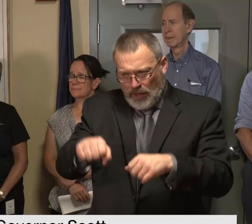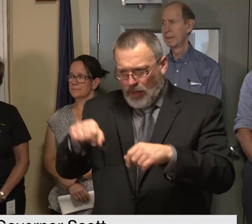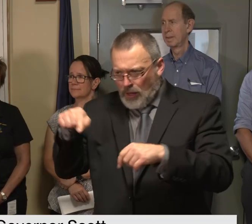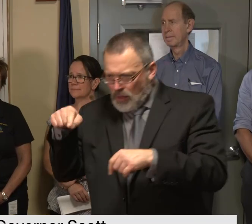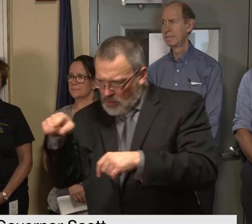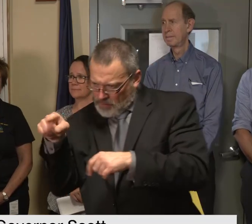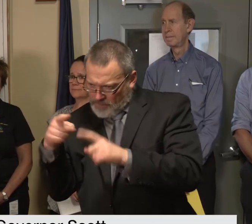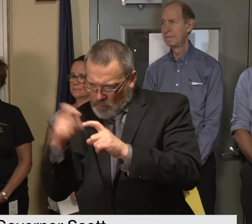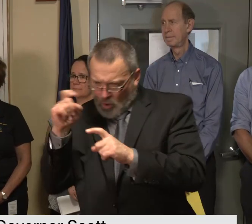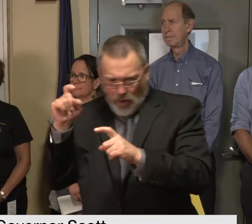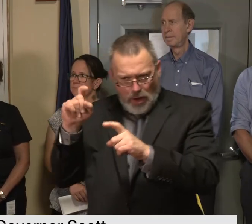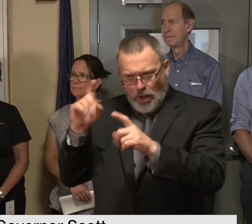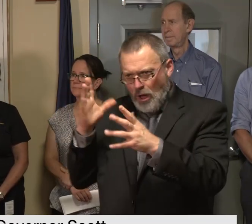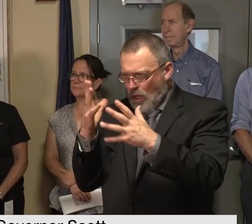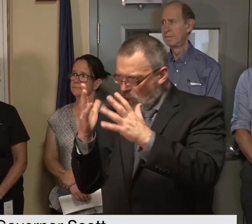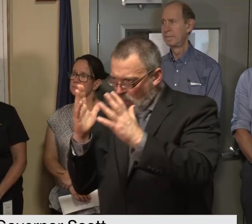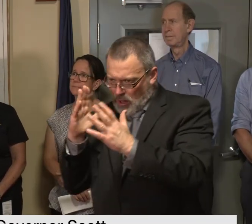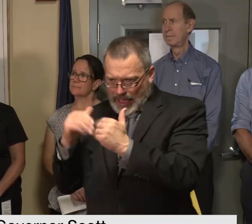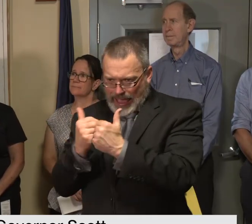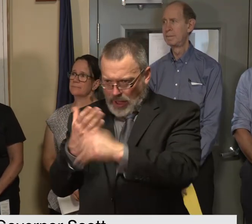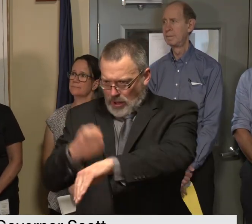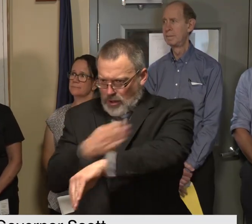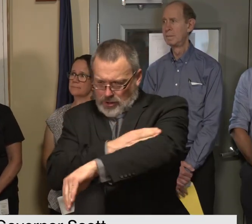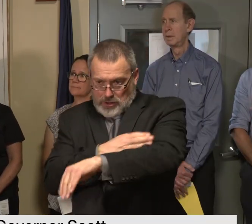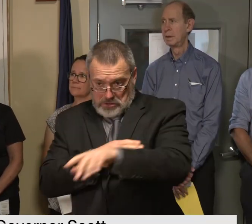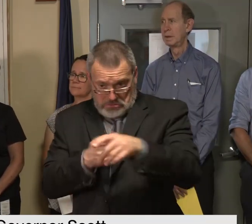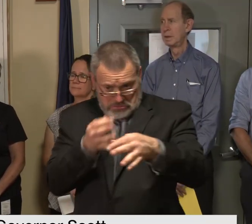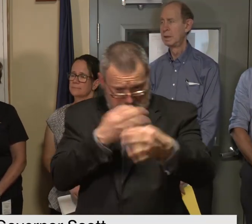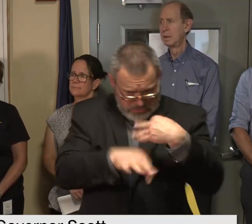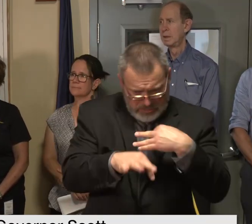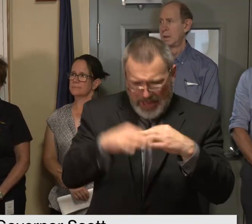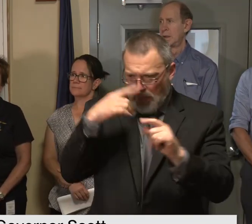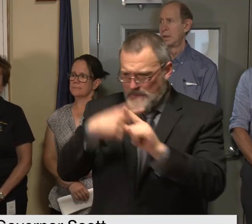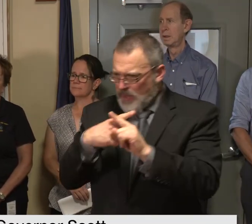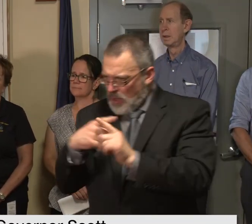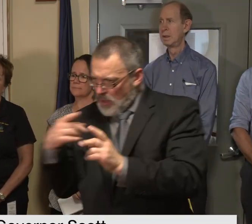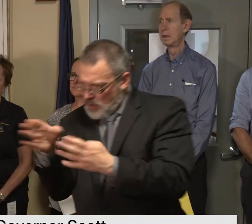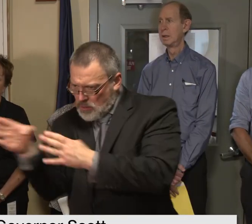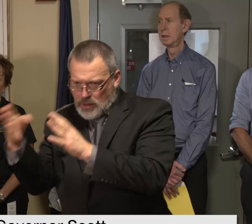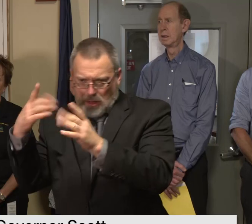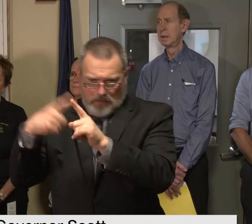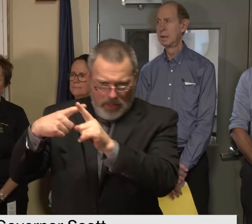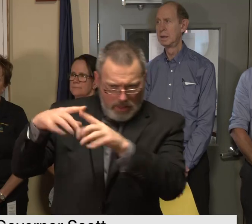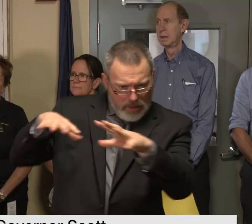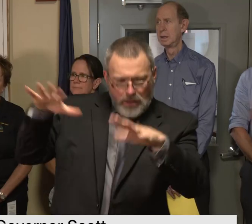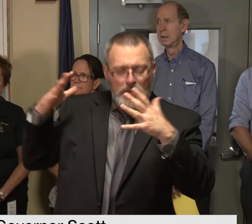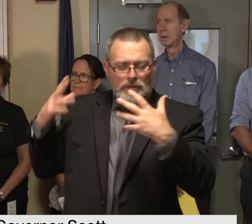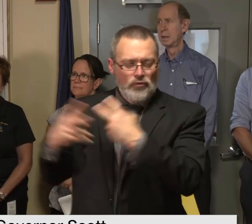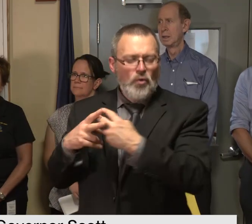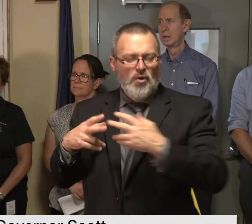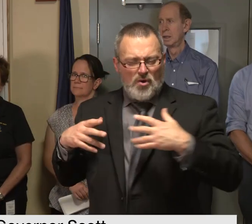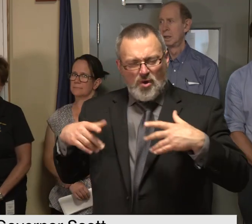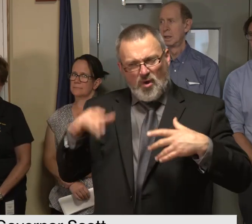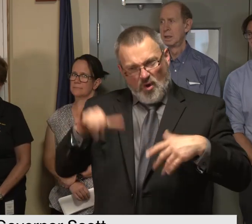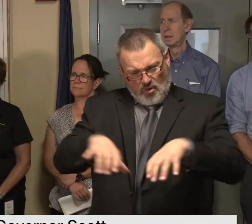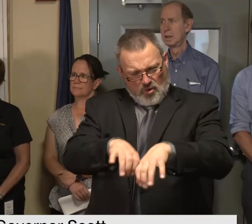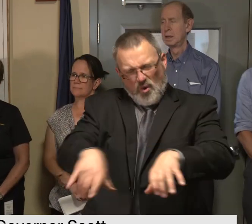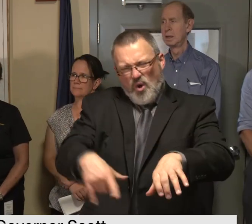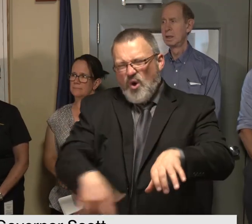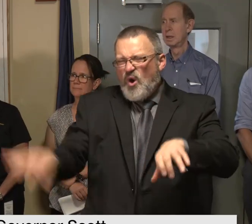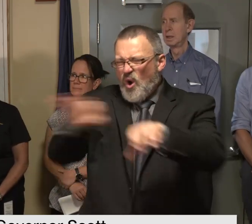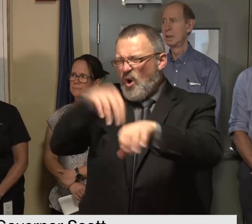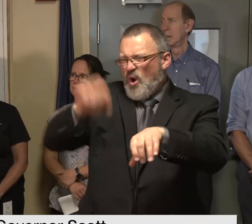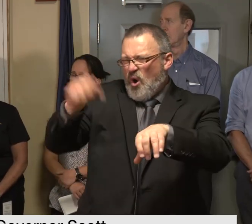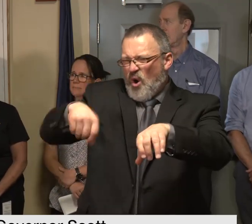on on her end but um but they're they're important obviously and when we have